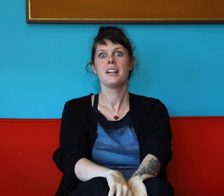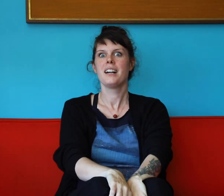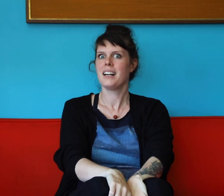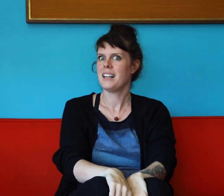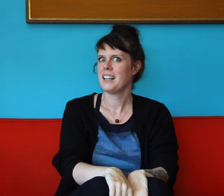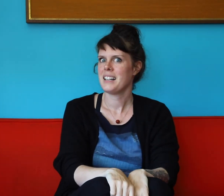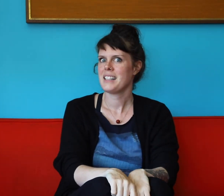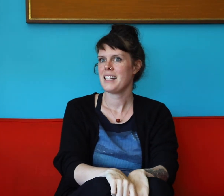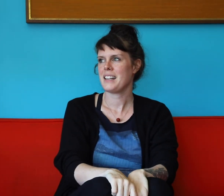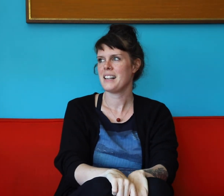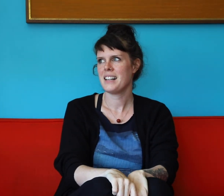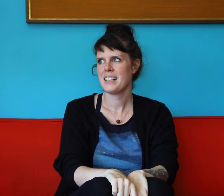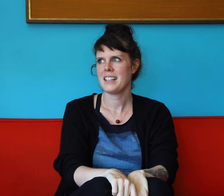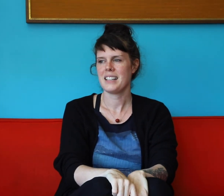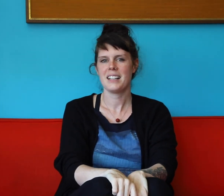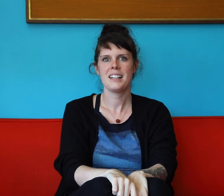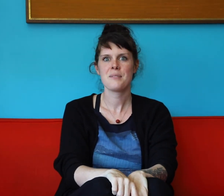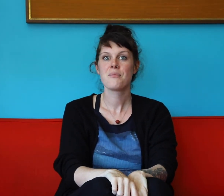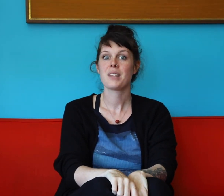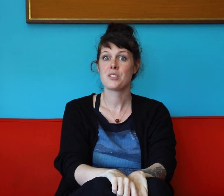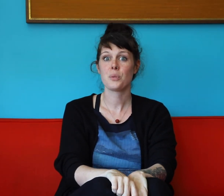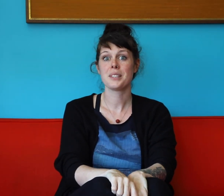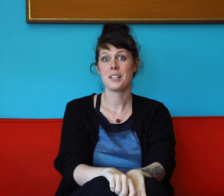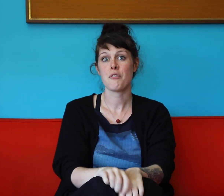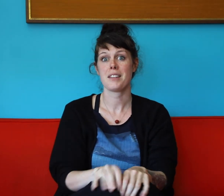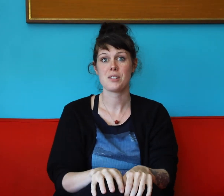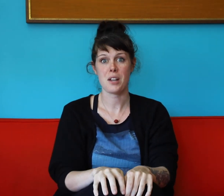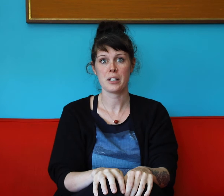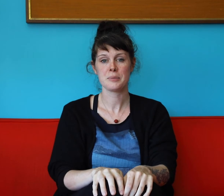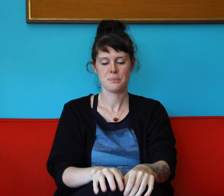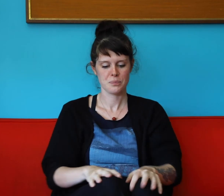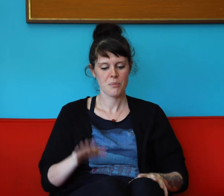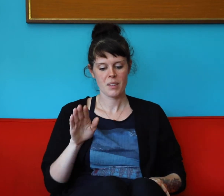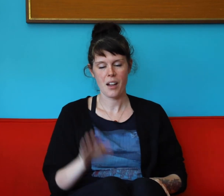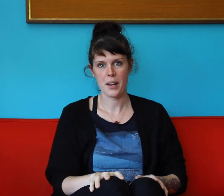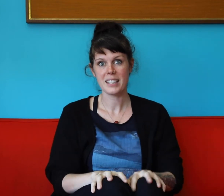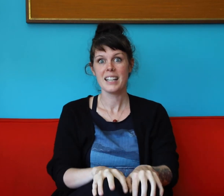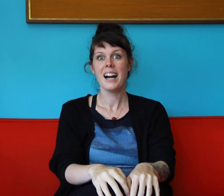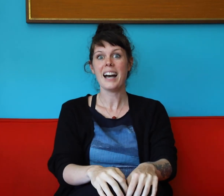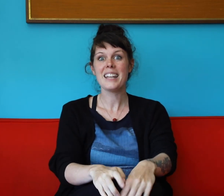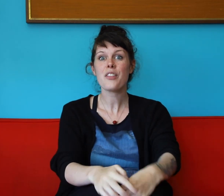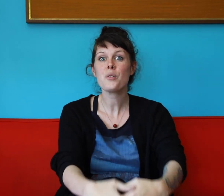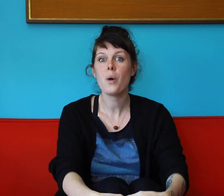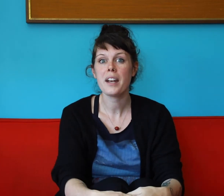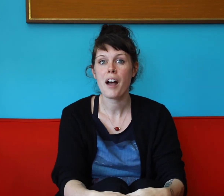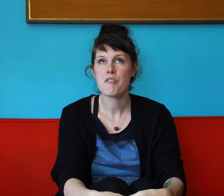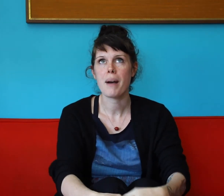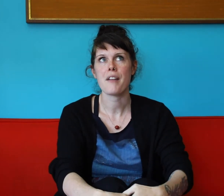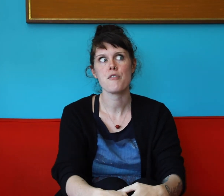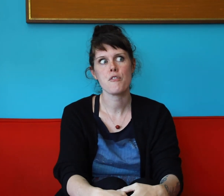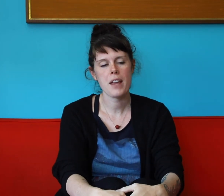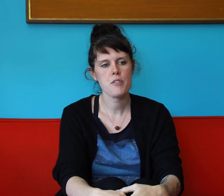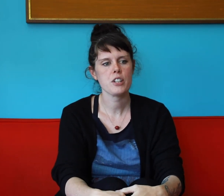on and on and on. It's a really fun song. All right. Another one of my favorite,